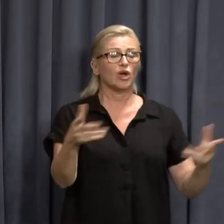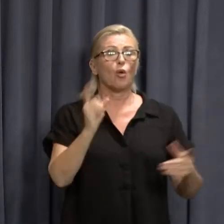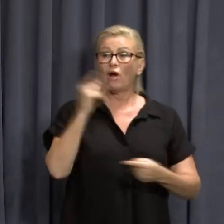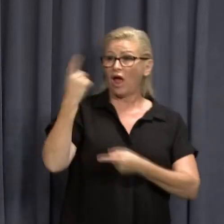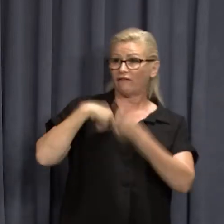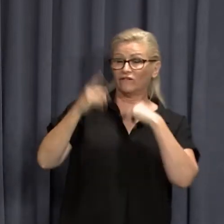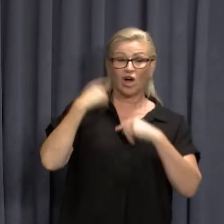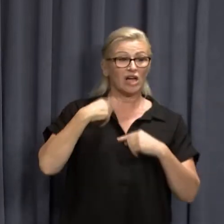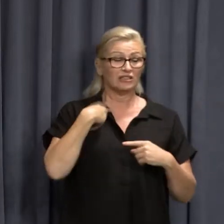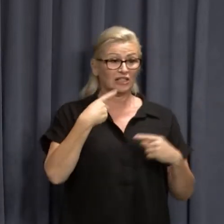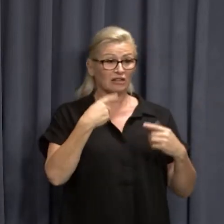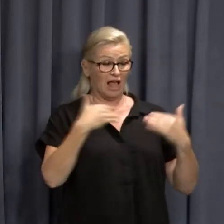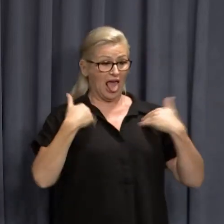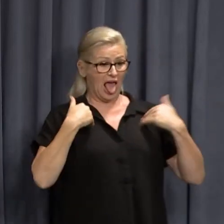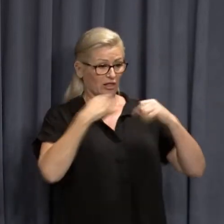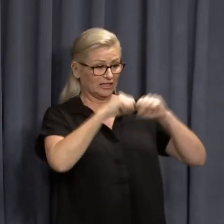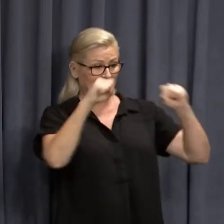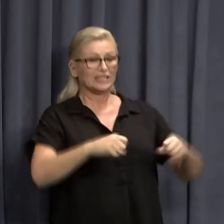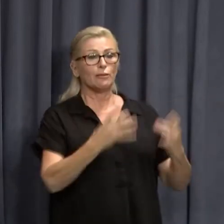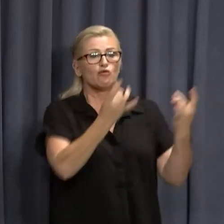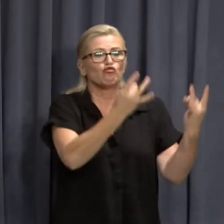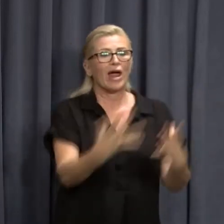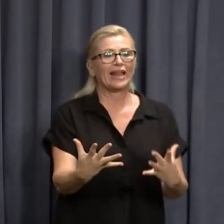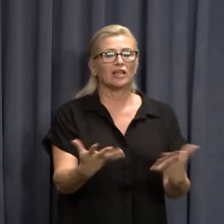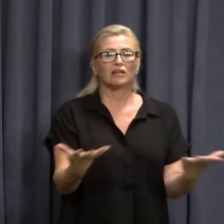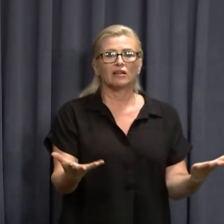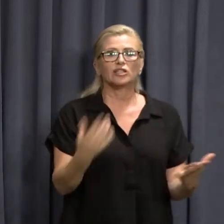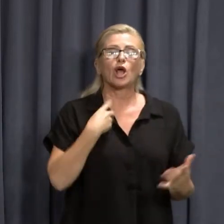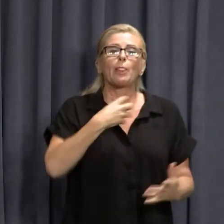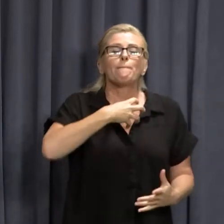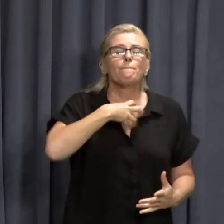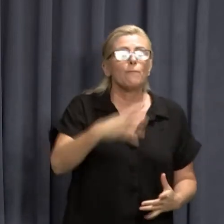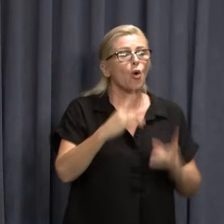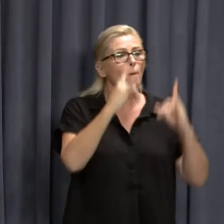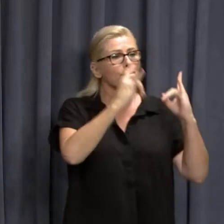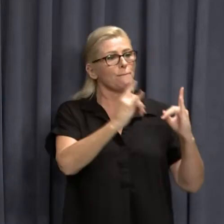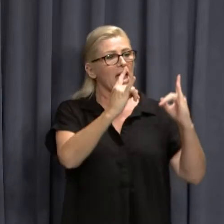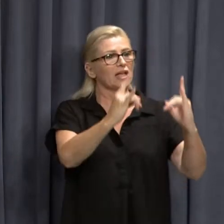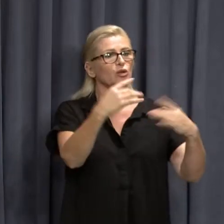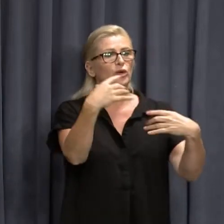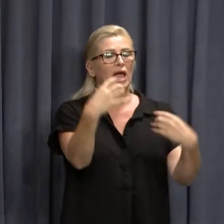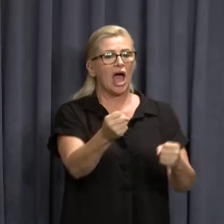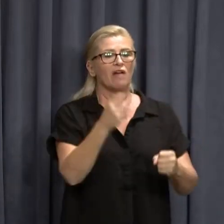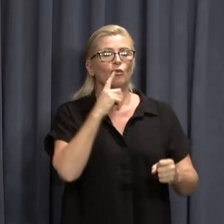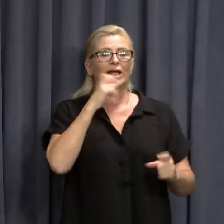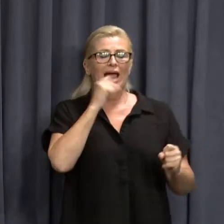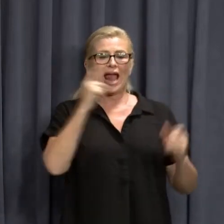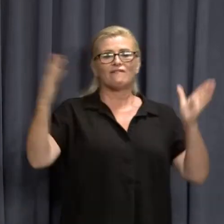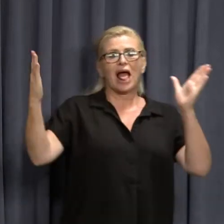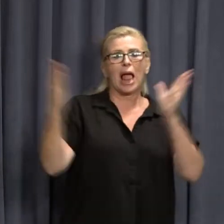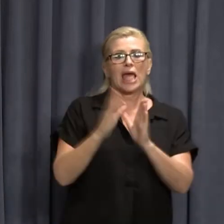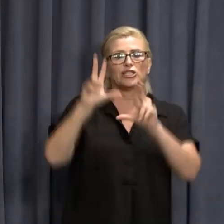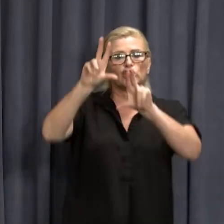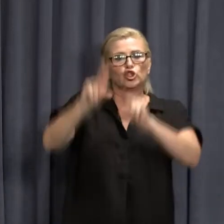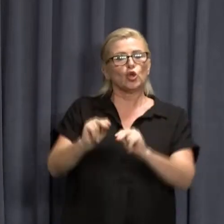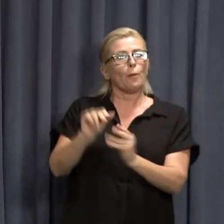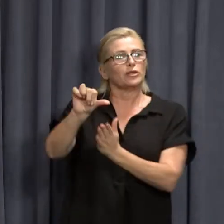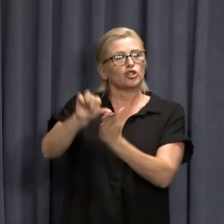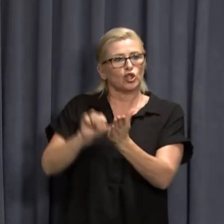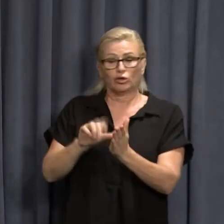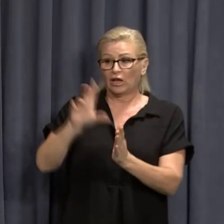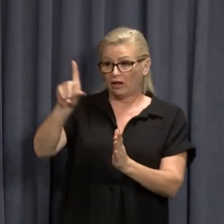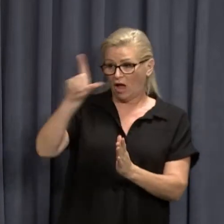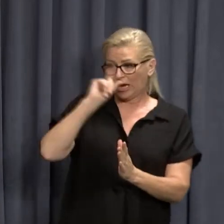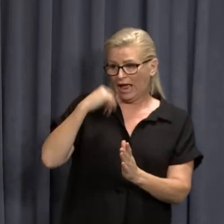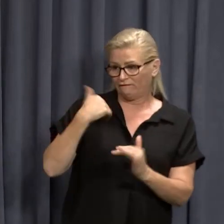system is ready but obviously the more hospital beds you roll out the less unwinding of elective surgery can do. All of those, if I can